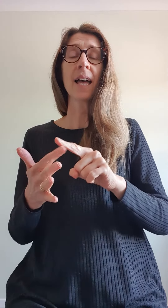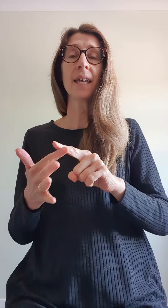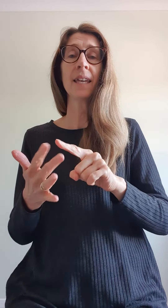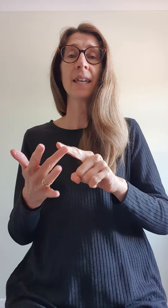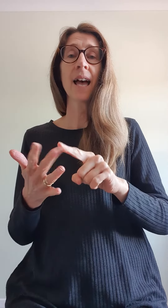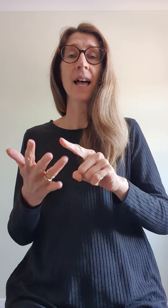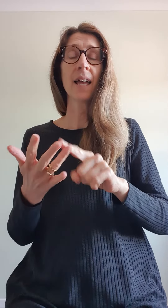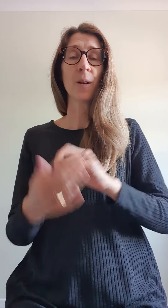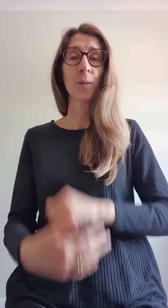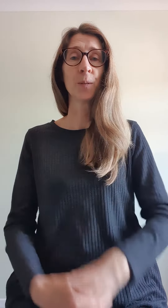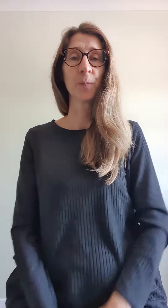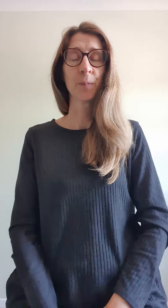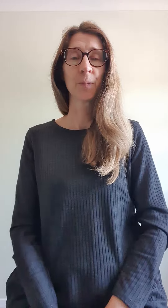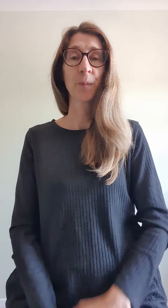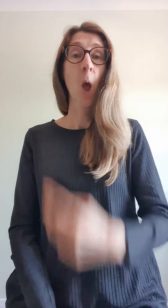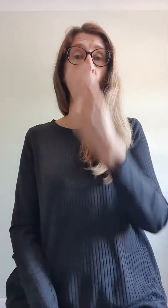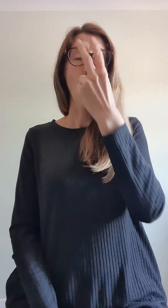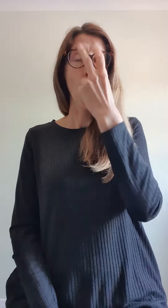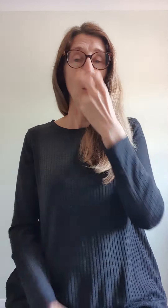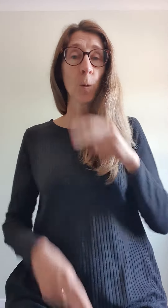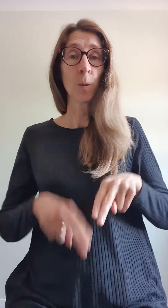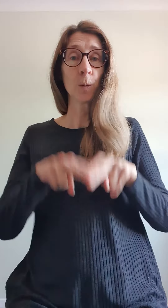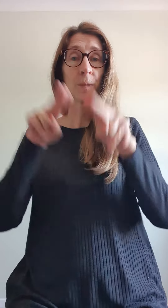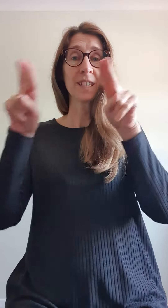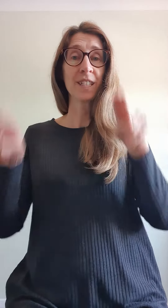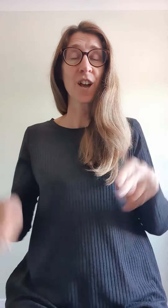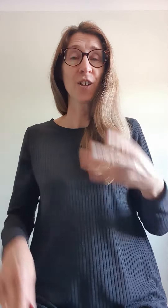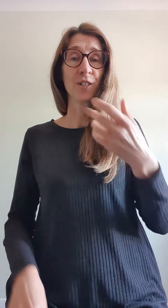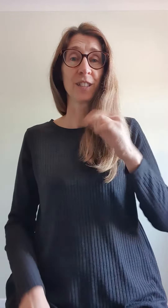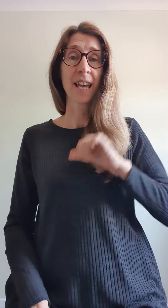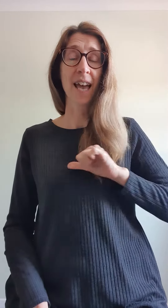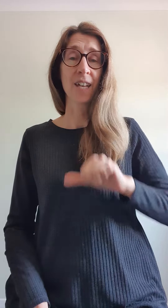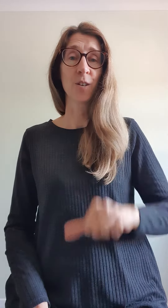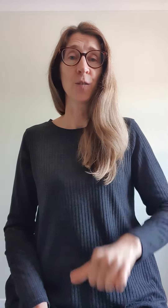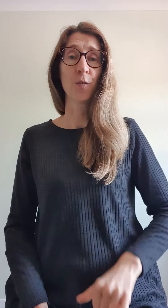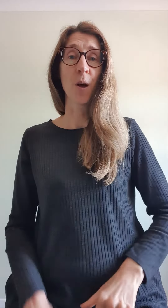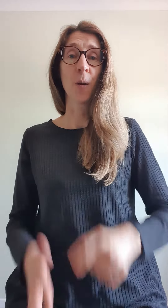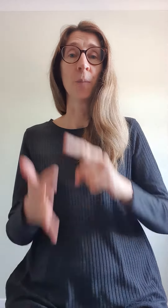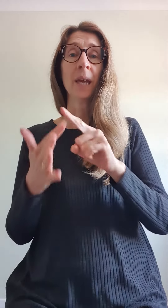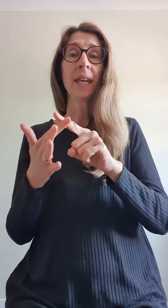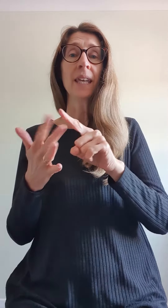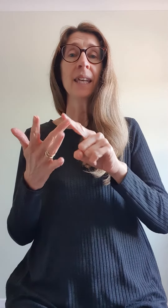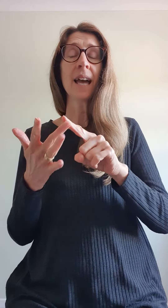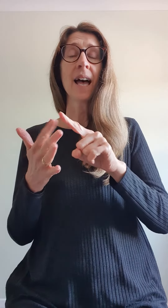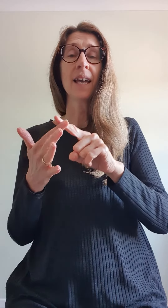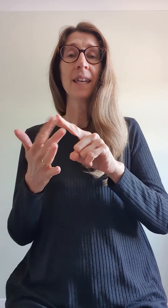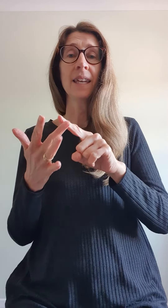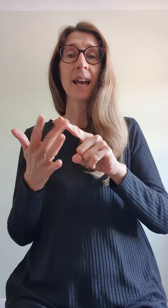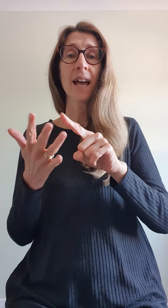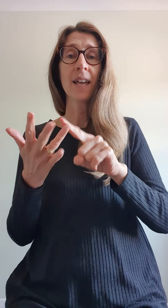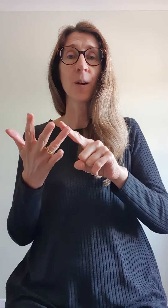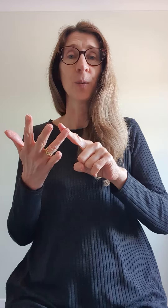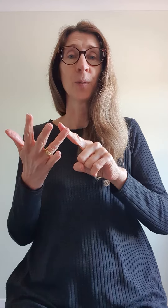-E-I-O, Old Macdonald had a farm, E-I-E-I-O,